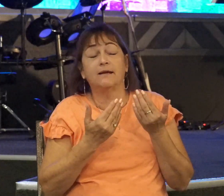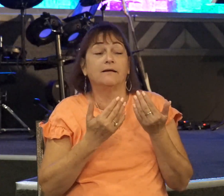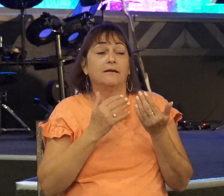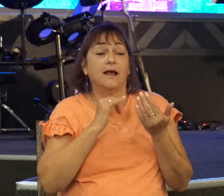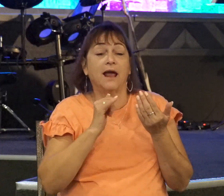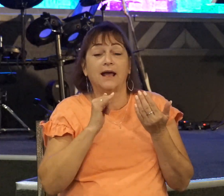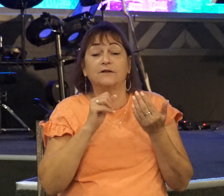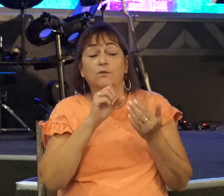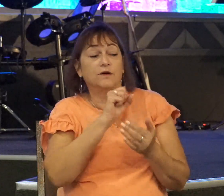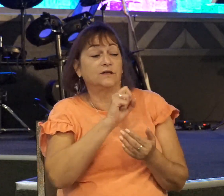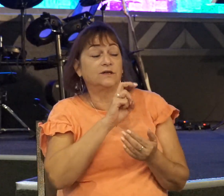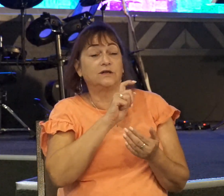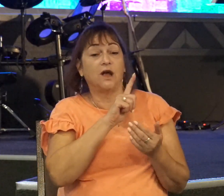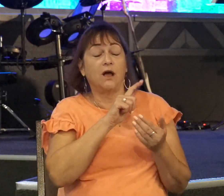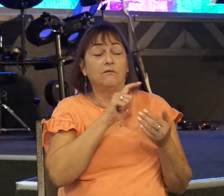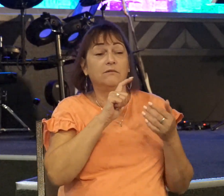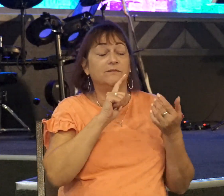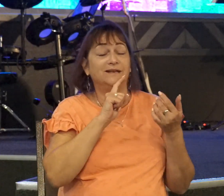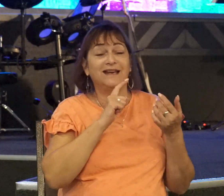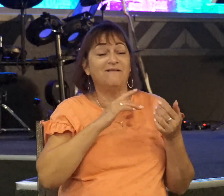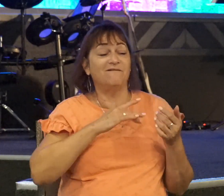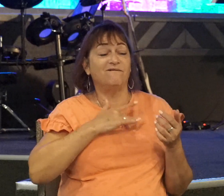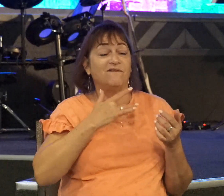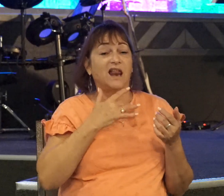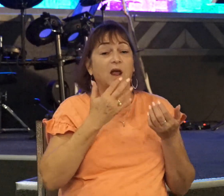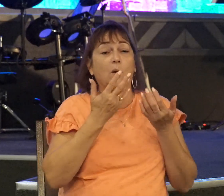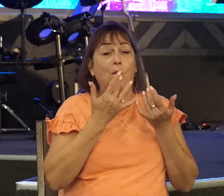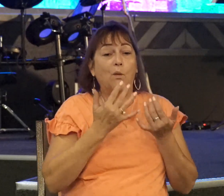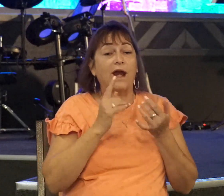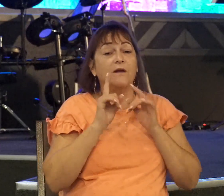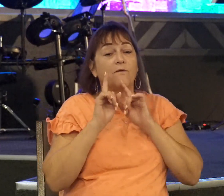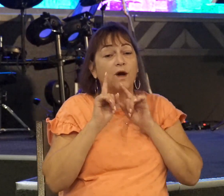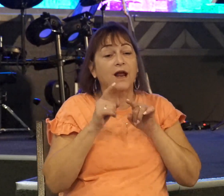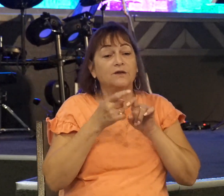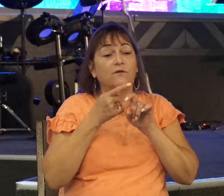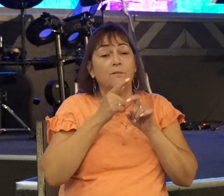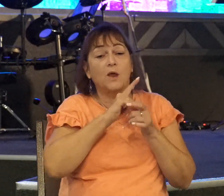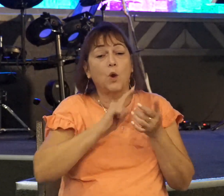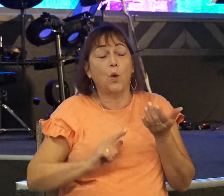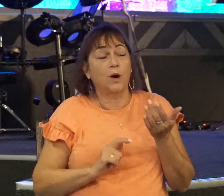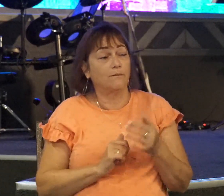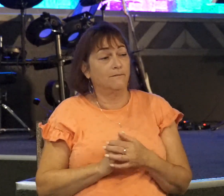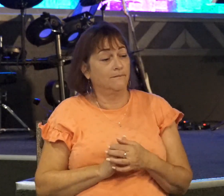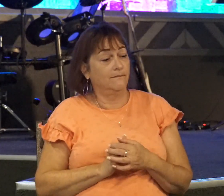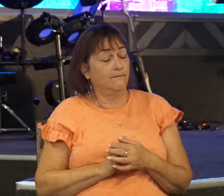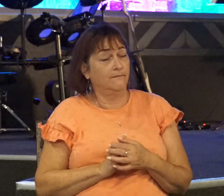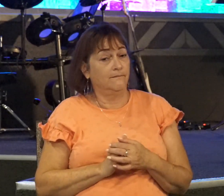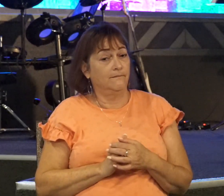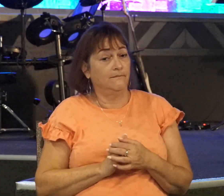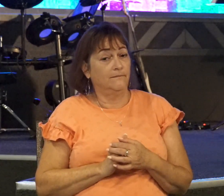Saul simply didn't feel like waiting to get an answer from the Lord anymore. Withdraw your hand, priest.